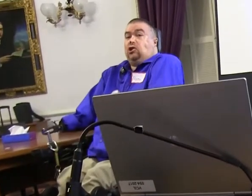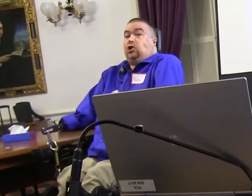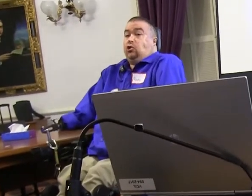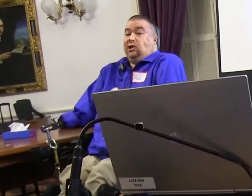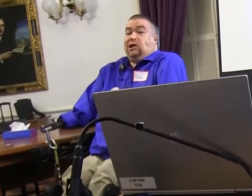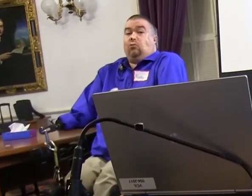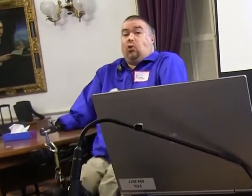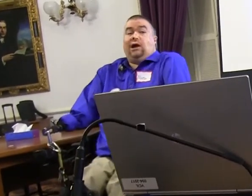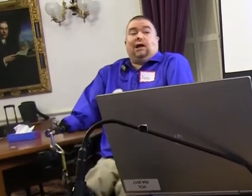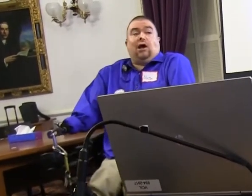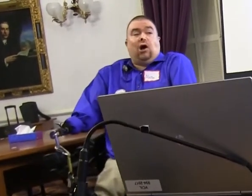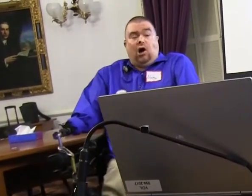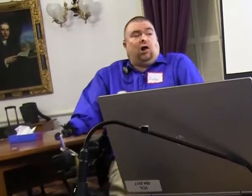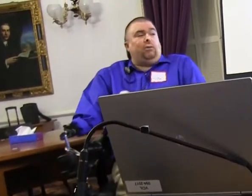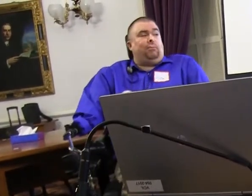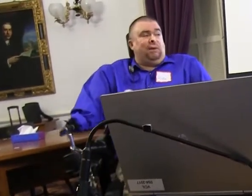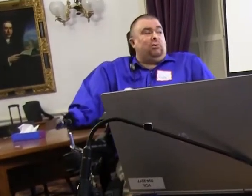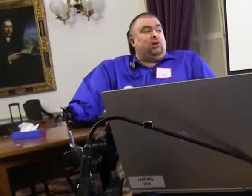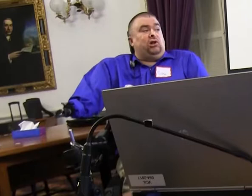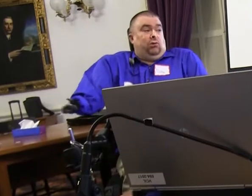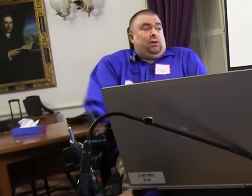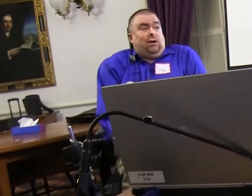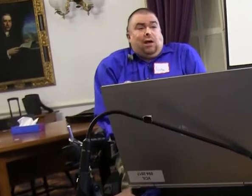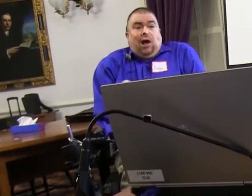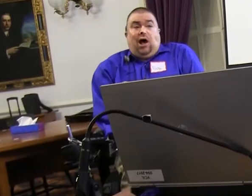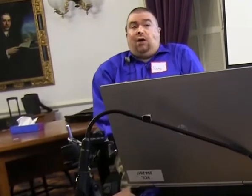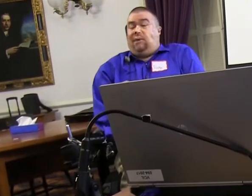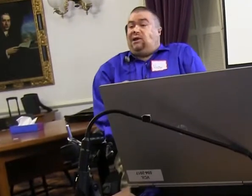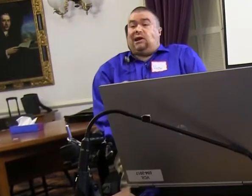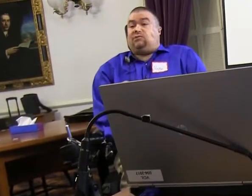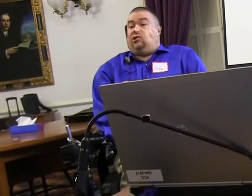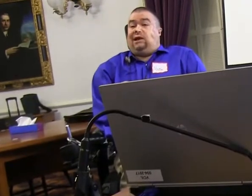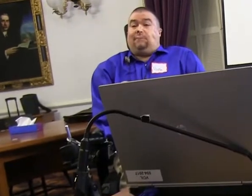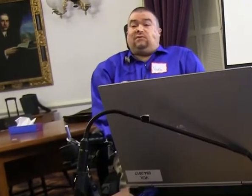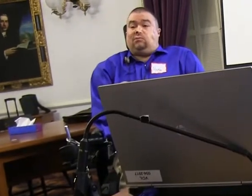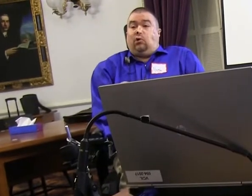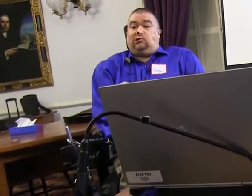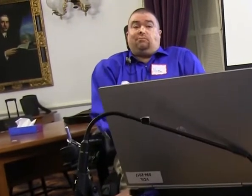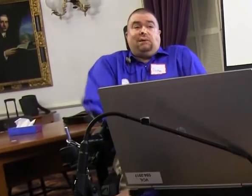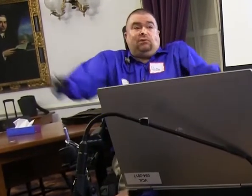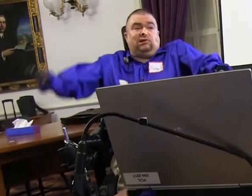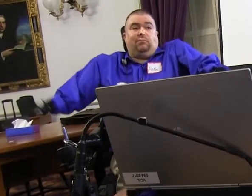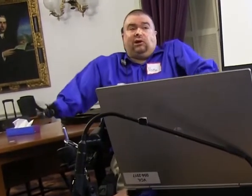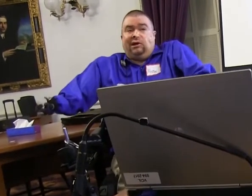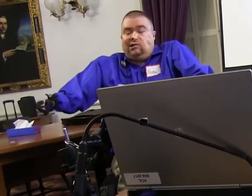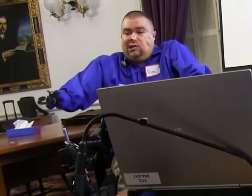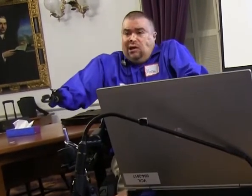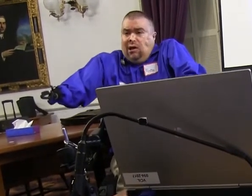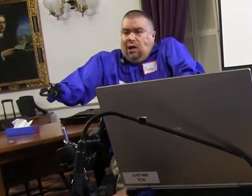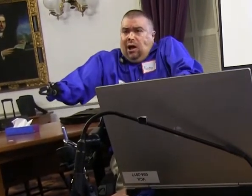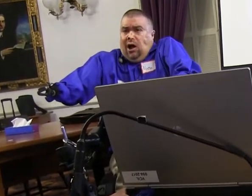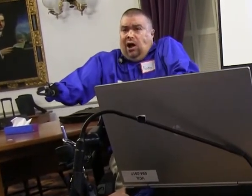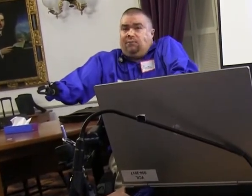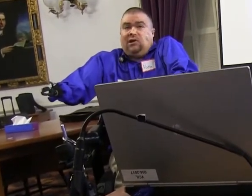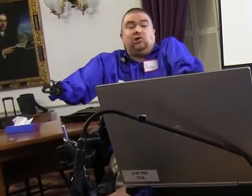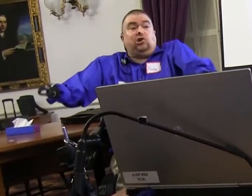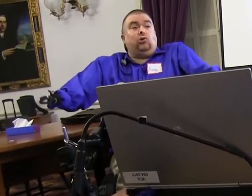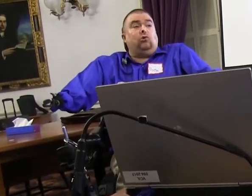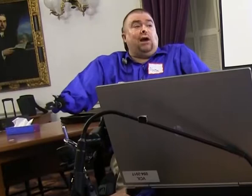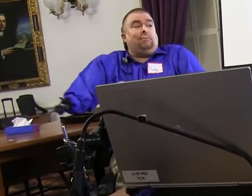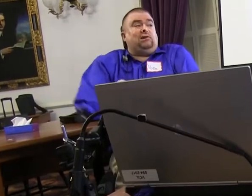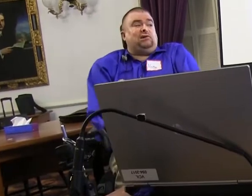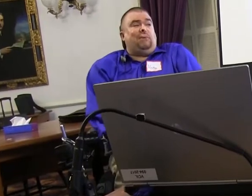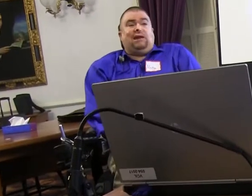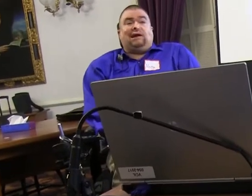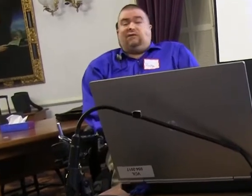Being included in what all people can do. Many times in adaptive sports, people with disabilities can